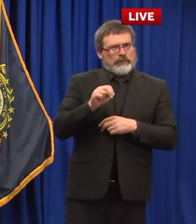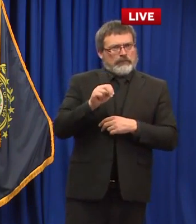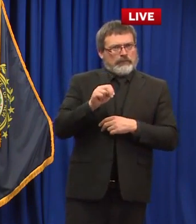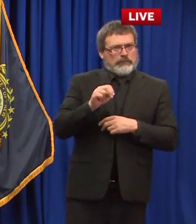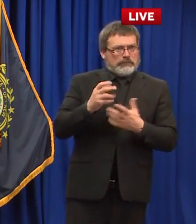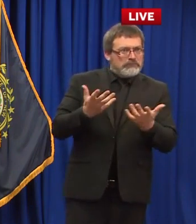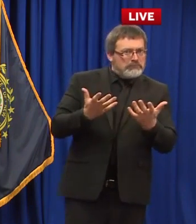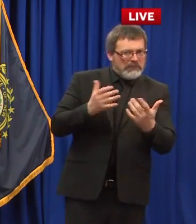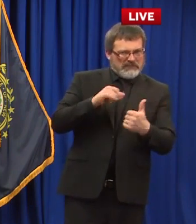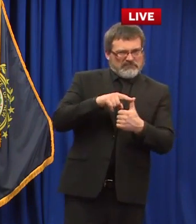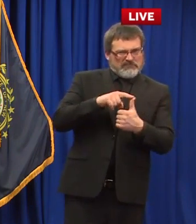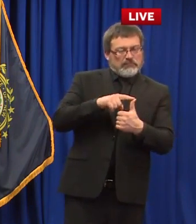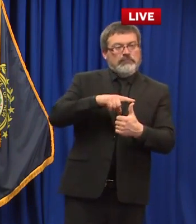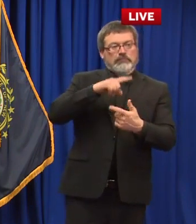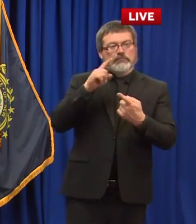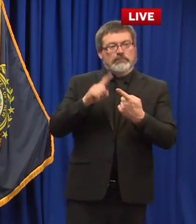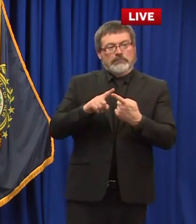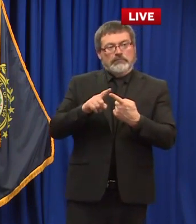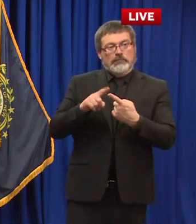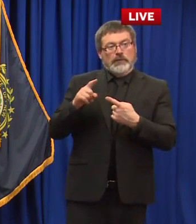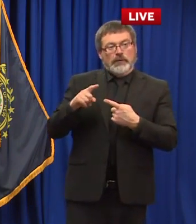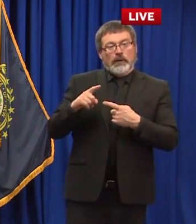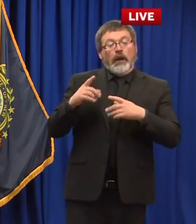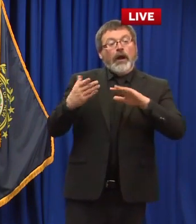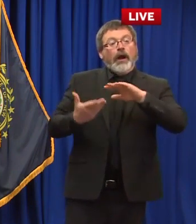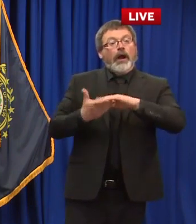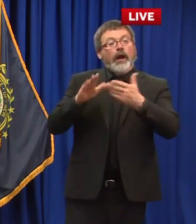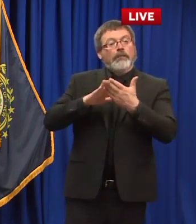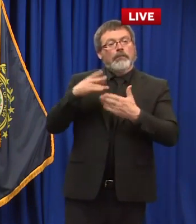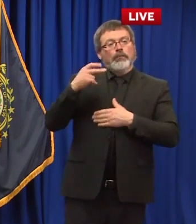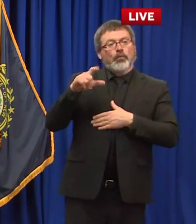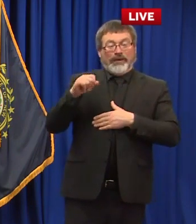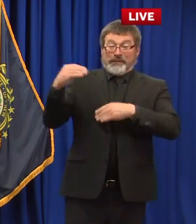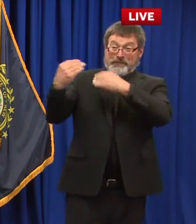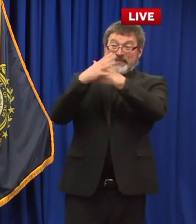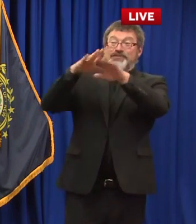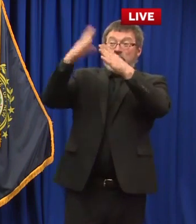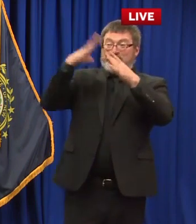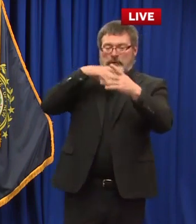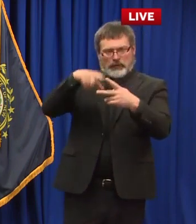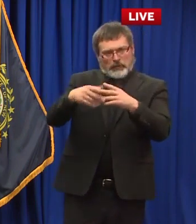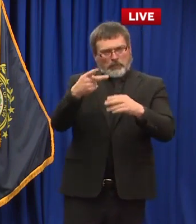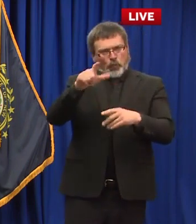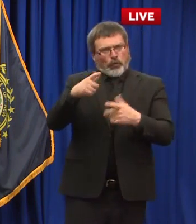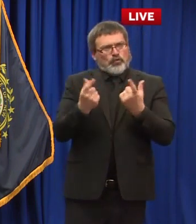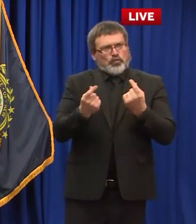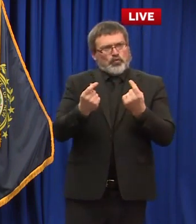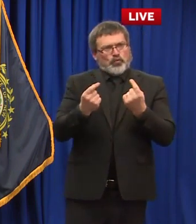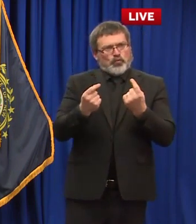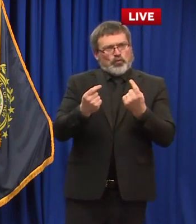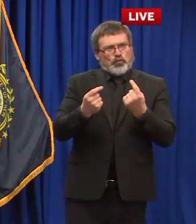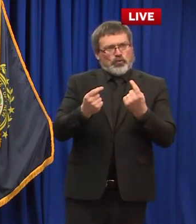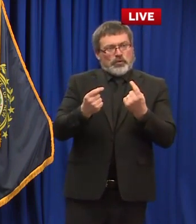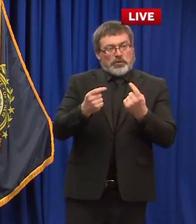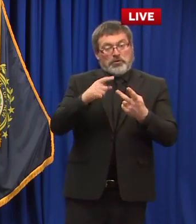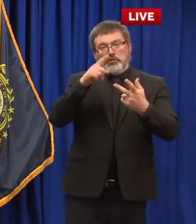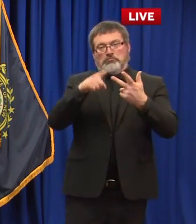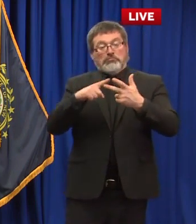community pools whether outdoor gyms have been considered and finally